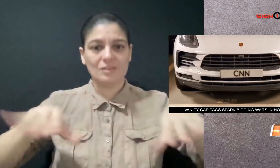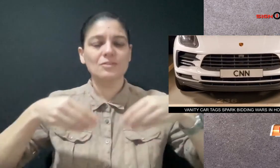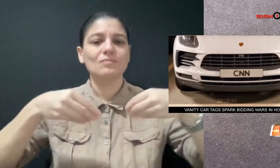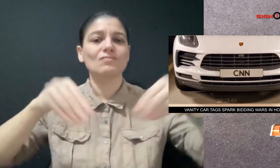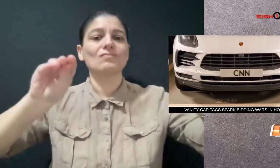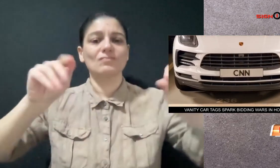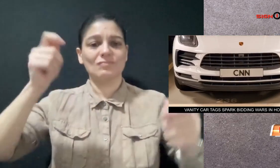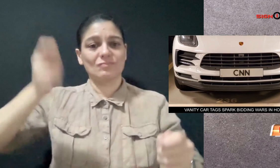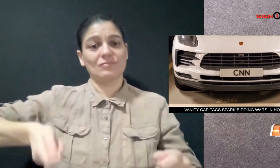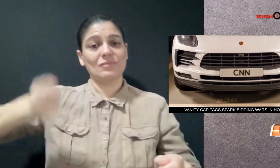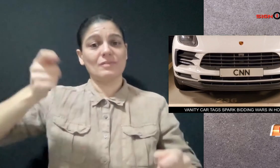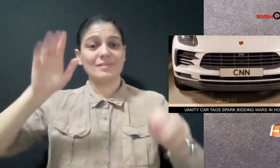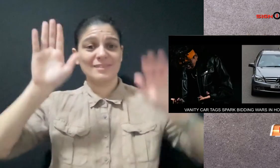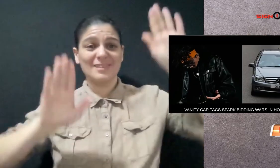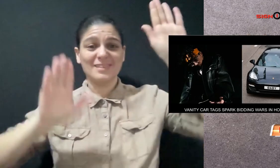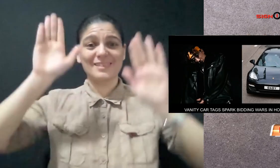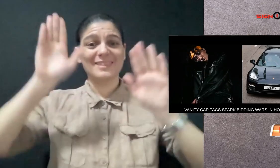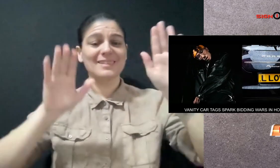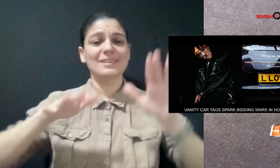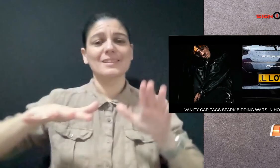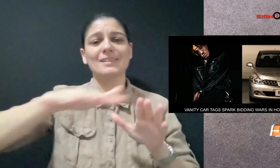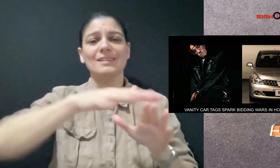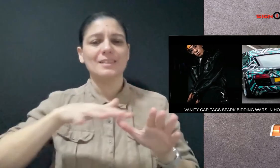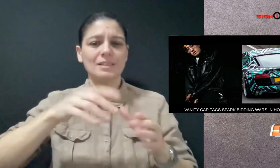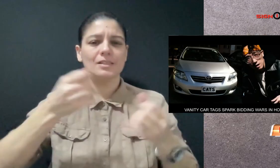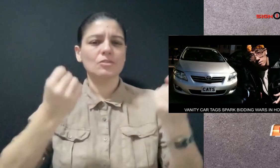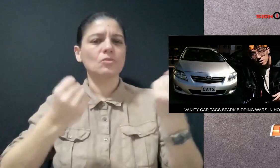at auction by the Hong Kong Transport Department.